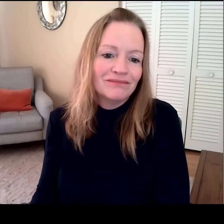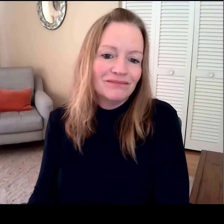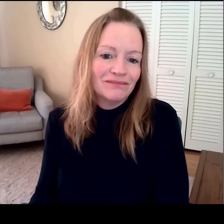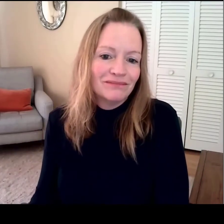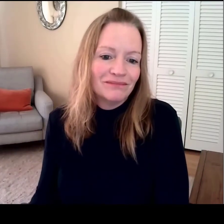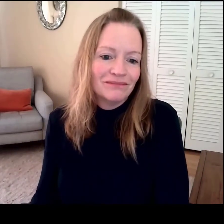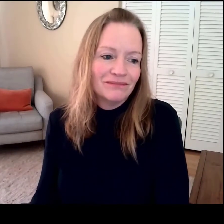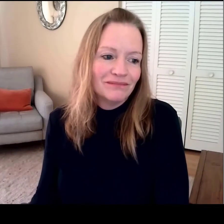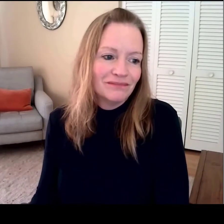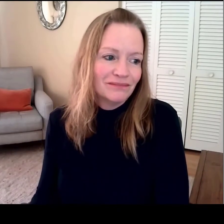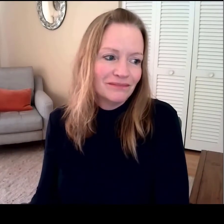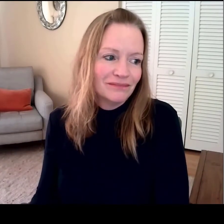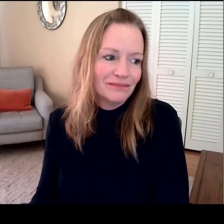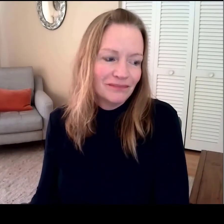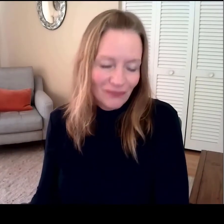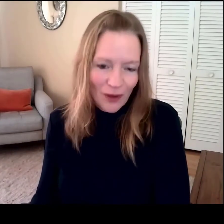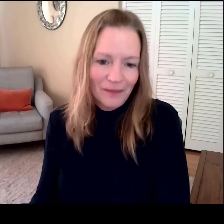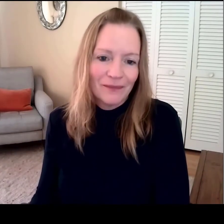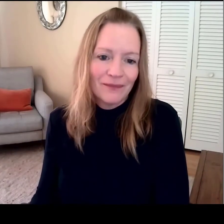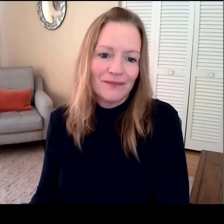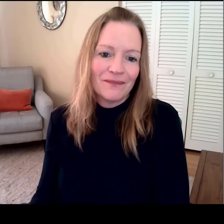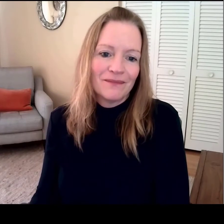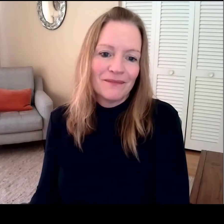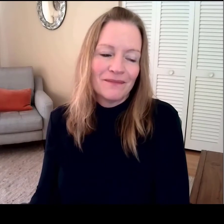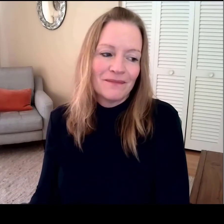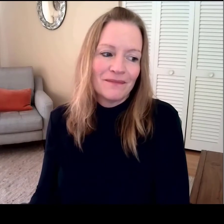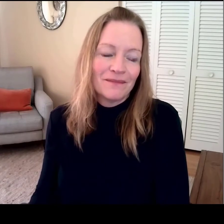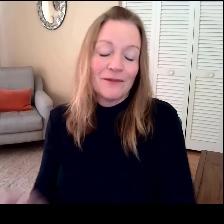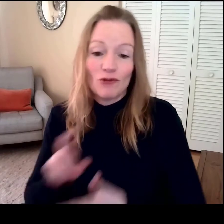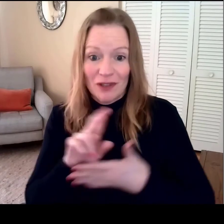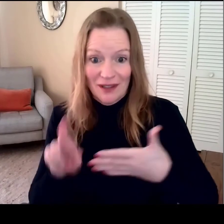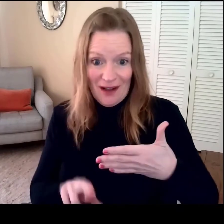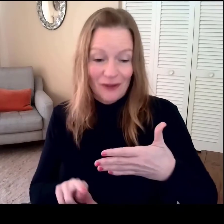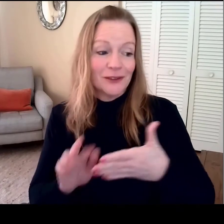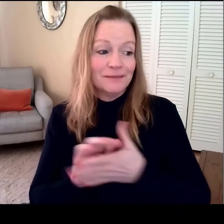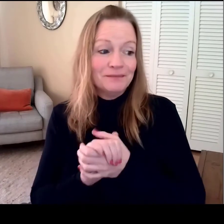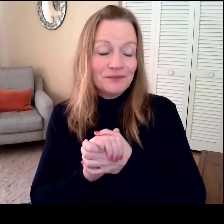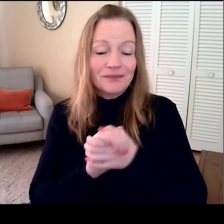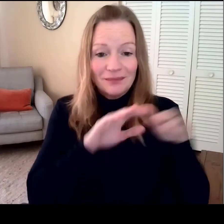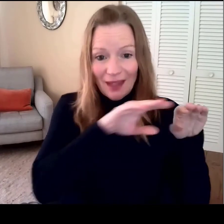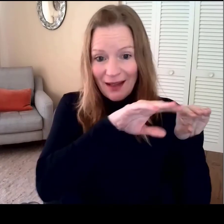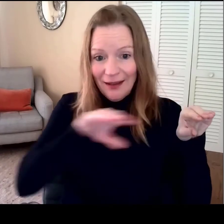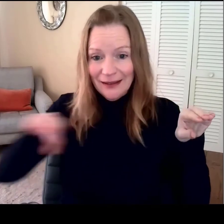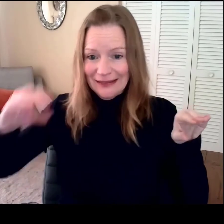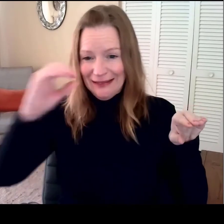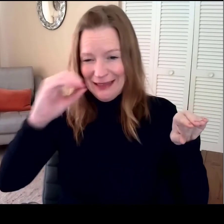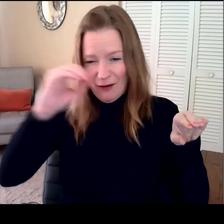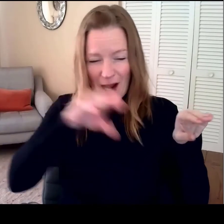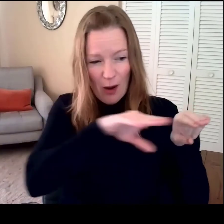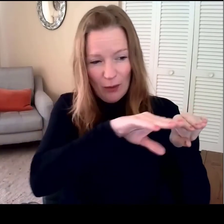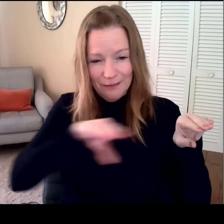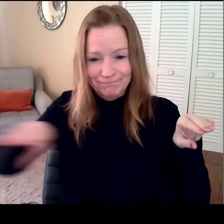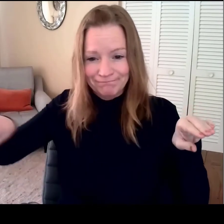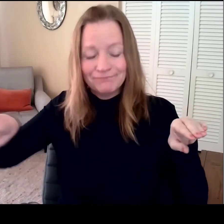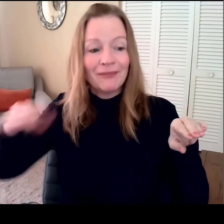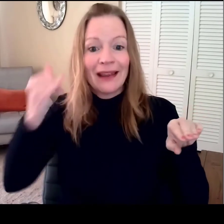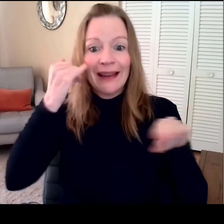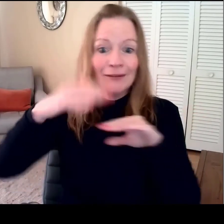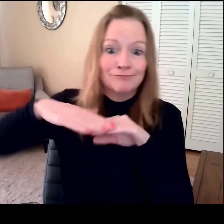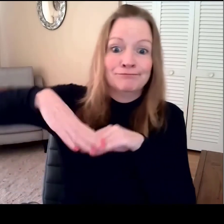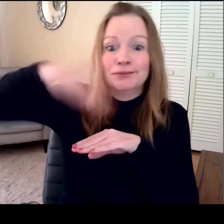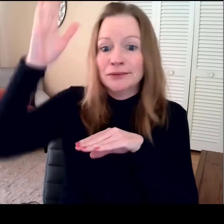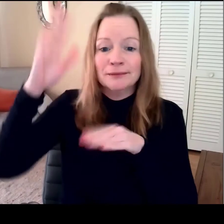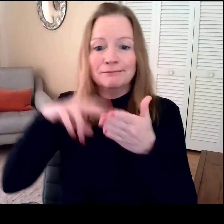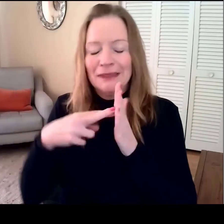predominantly fall during sign production. These are the results. For values that are greater